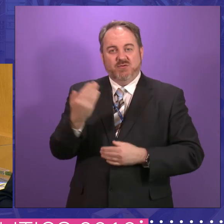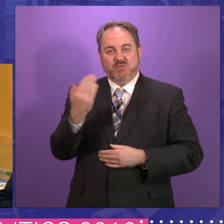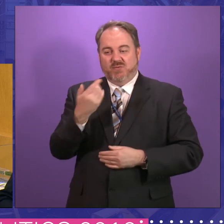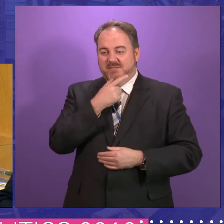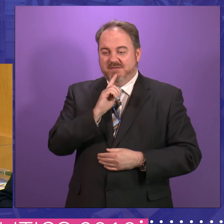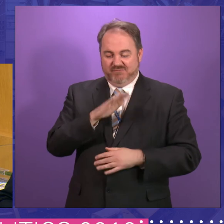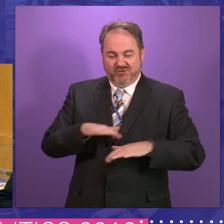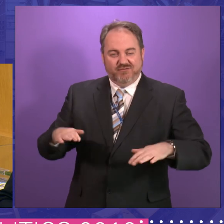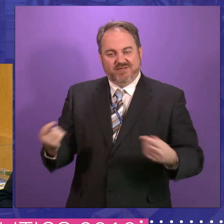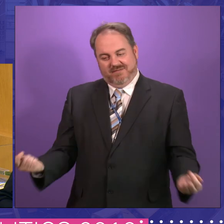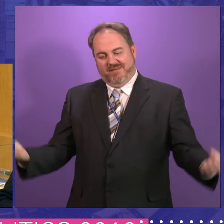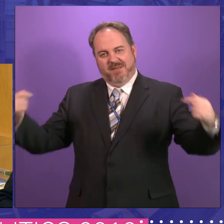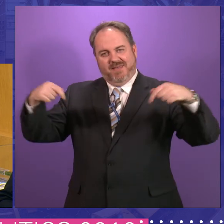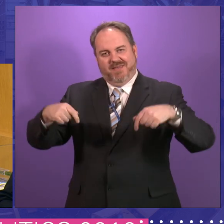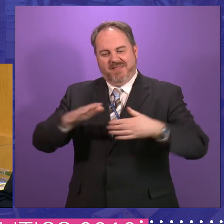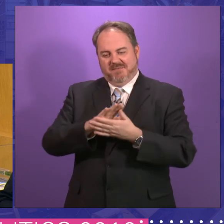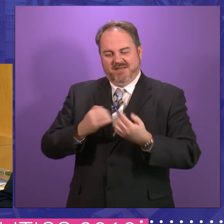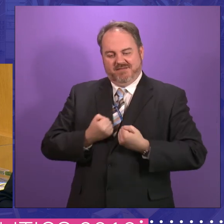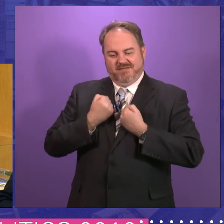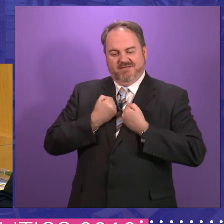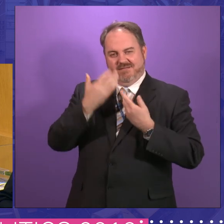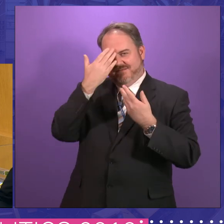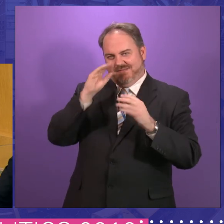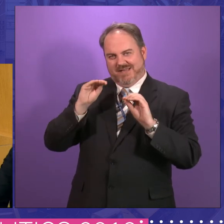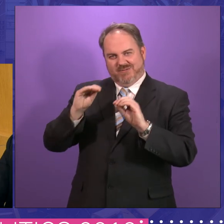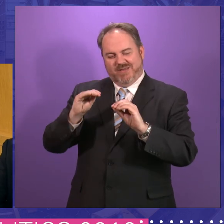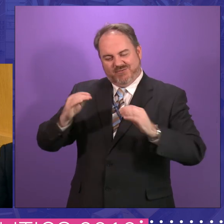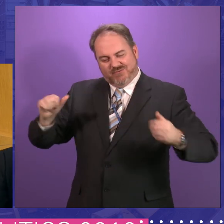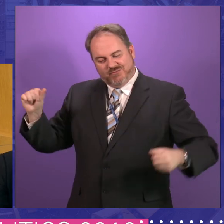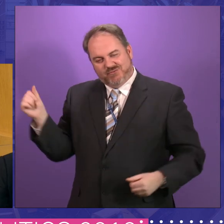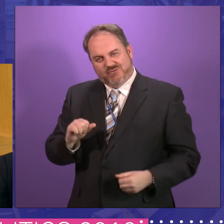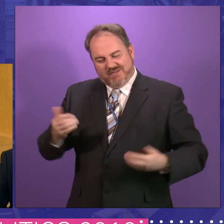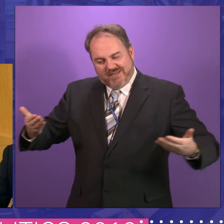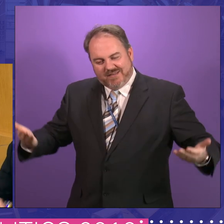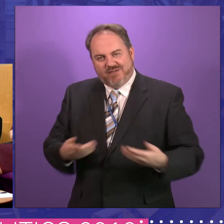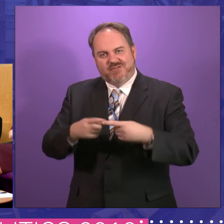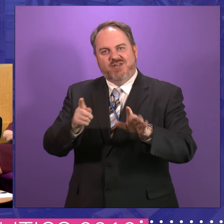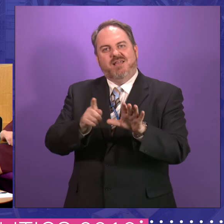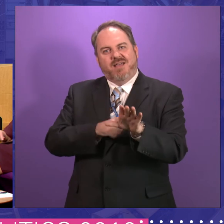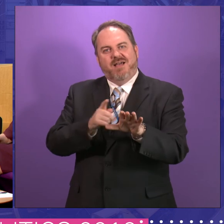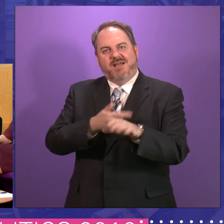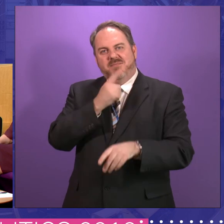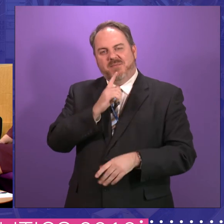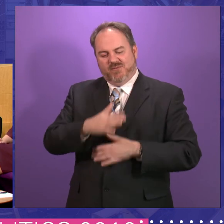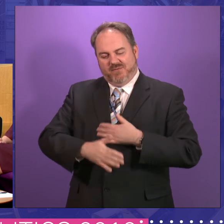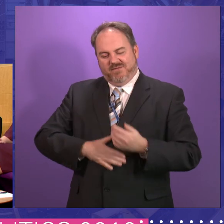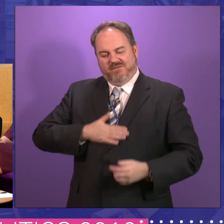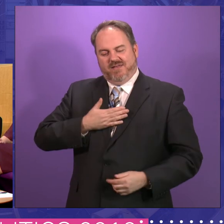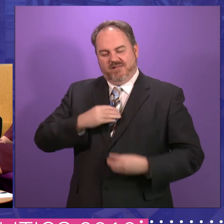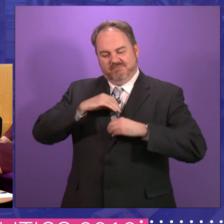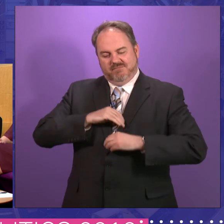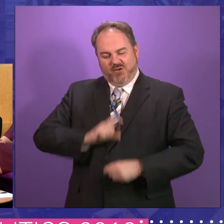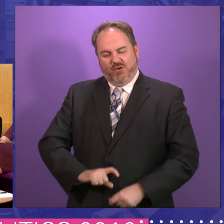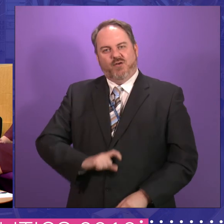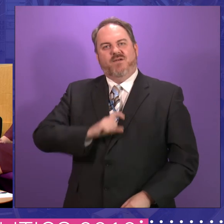that schools, our educational system should be giving young people the confidence activities in school that gives them the